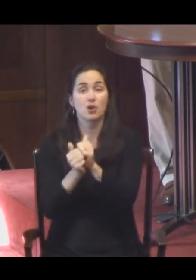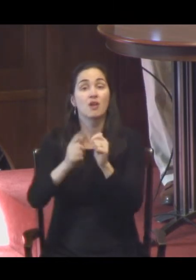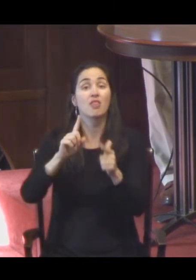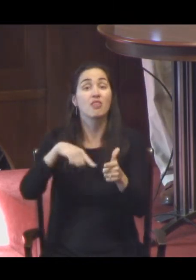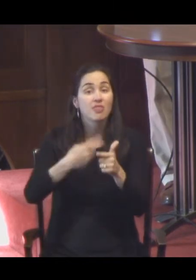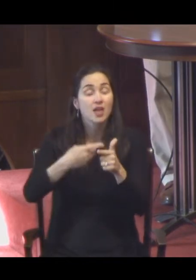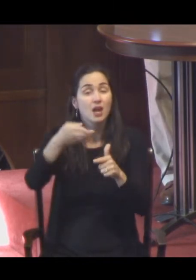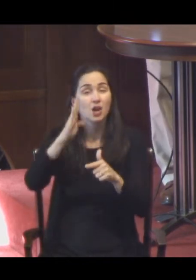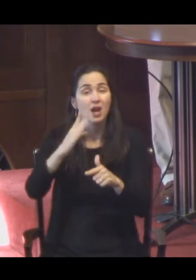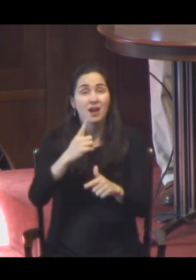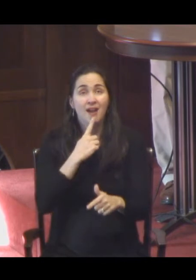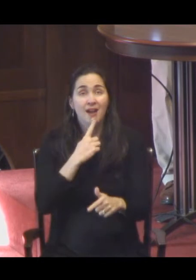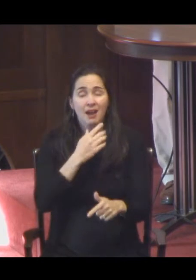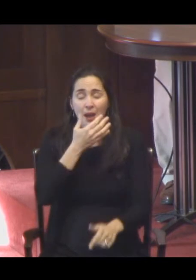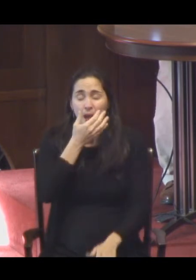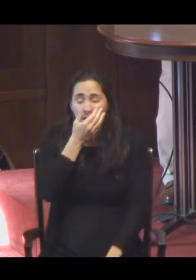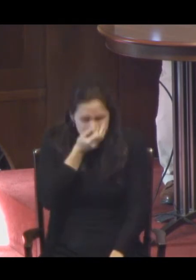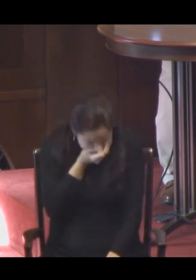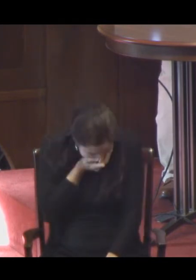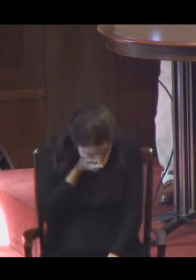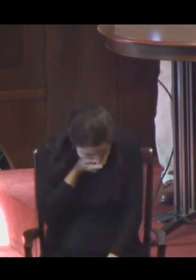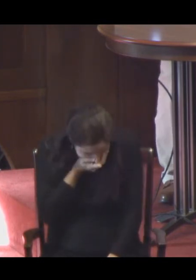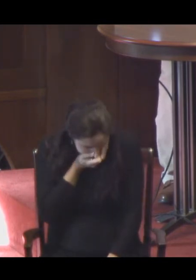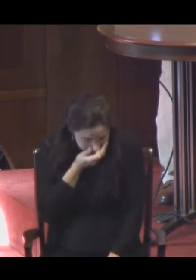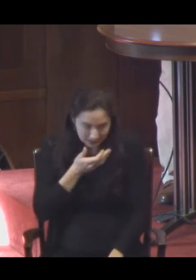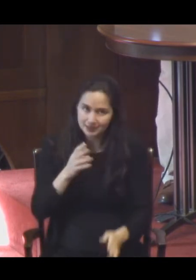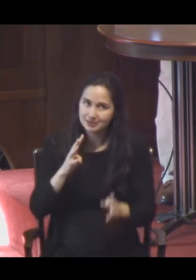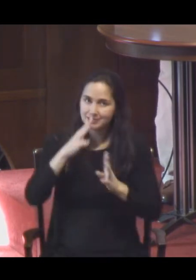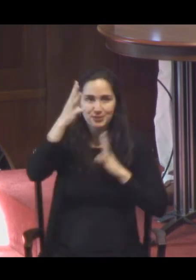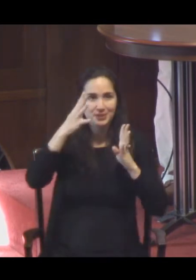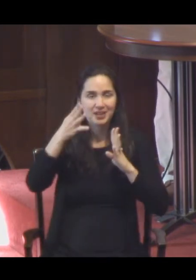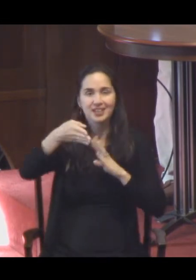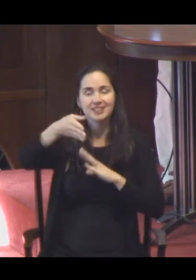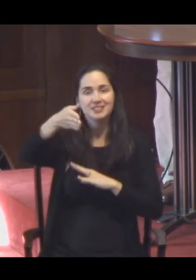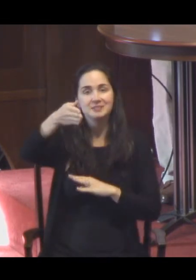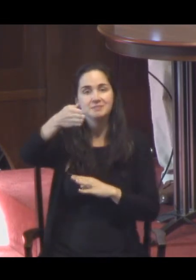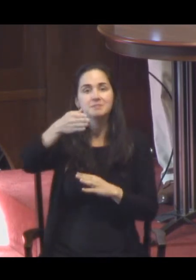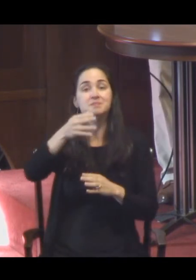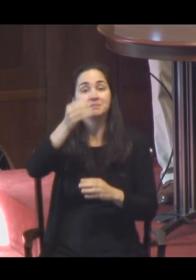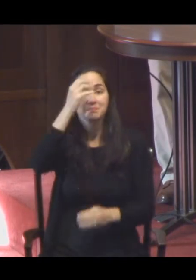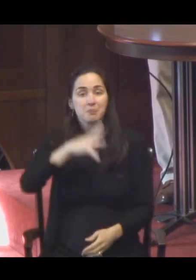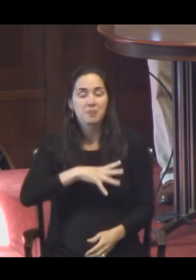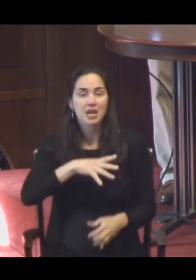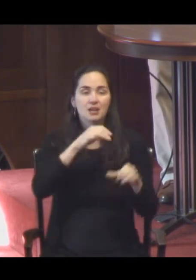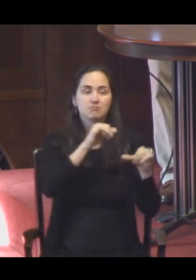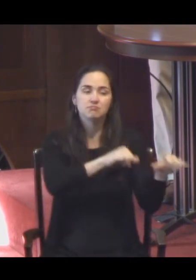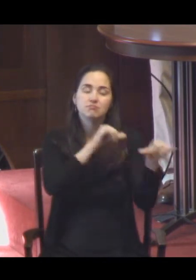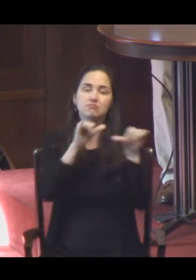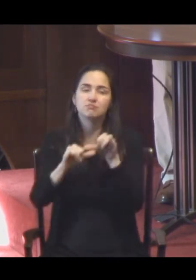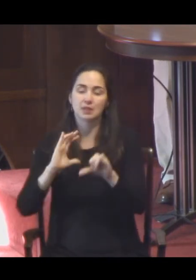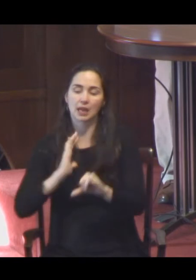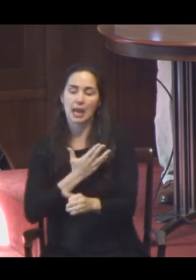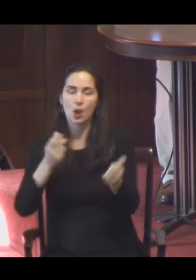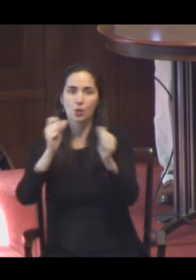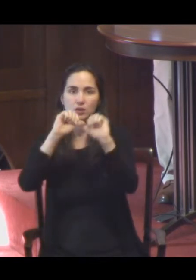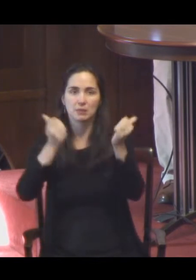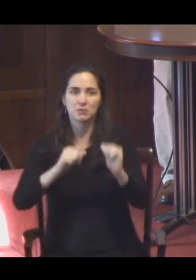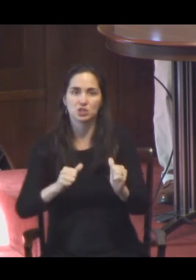let us make mankind in our image, in our likeness. So God created mankind